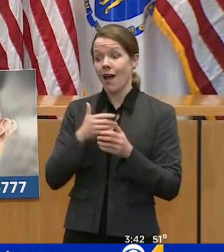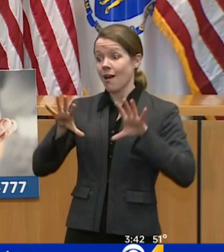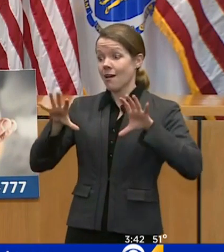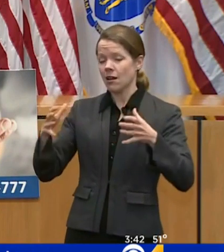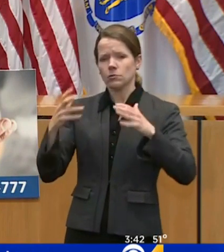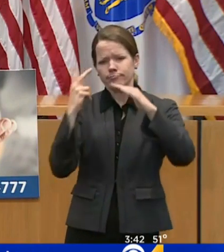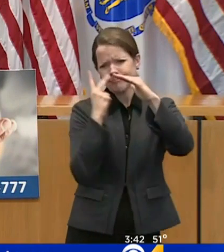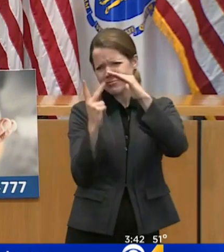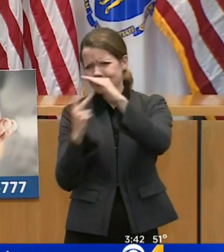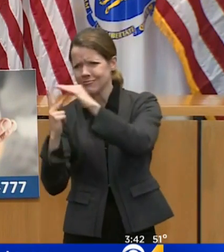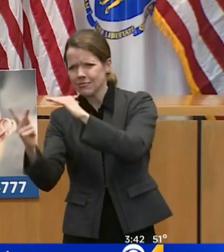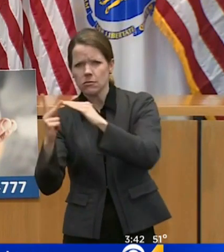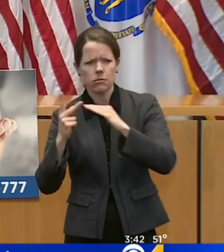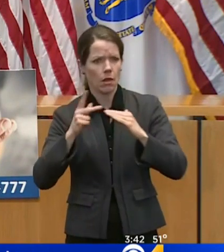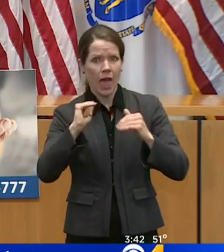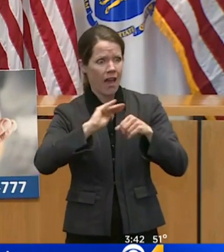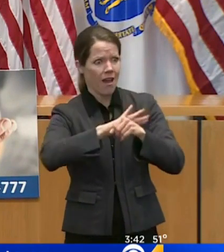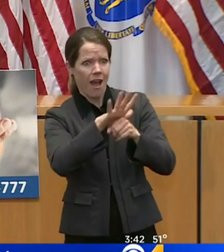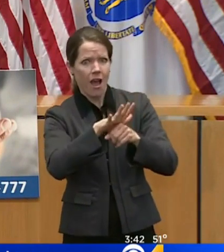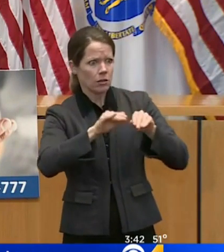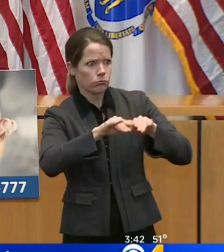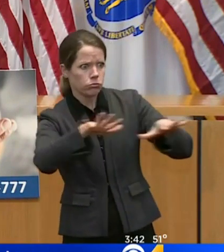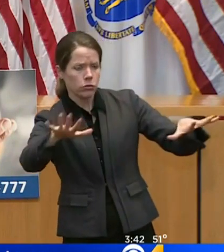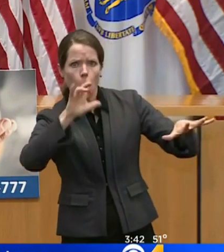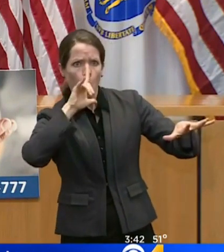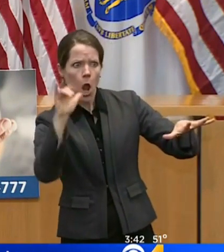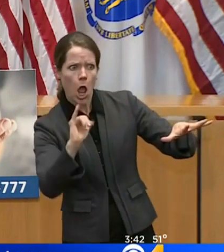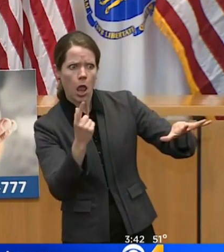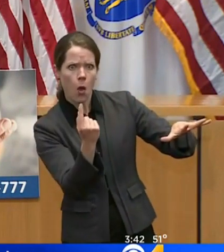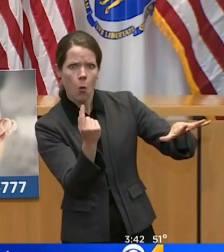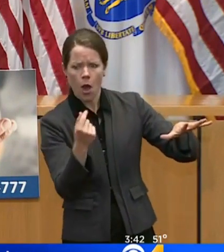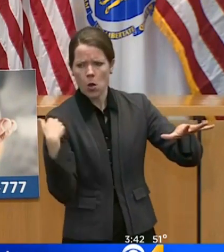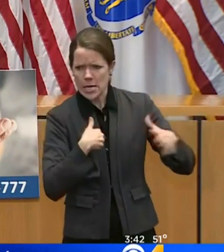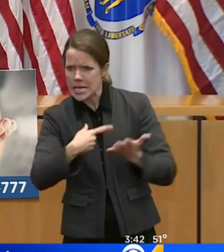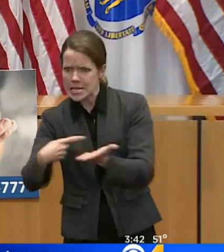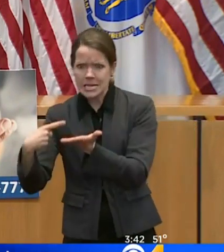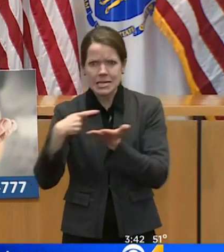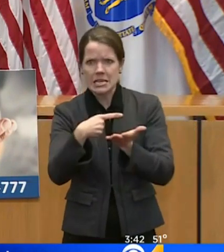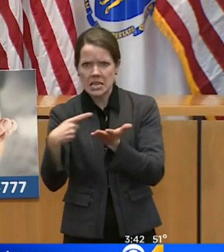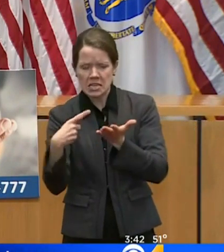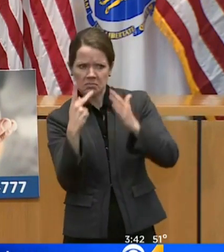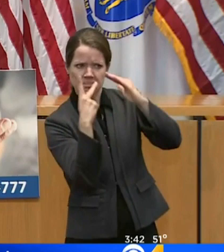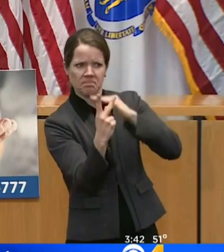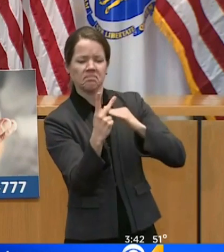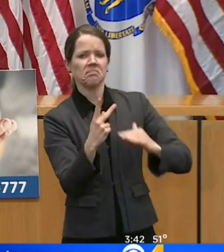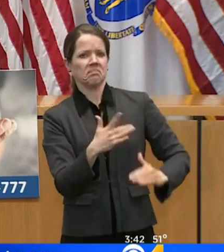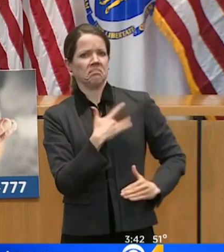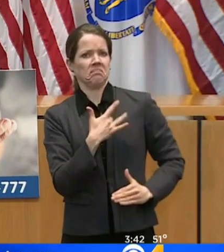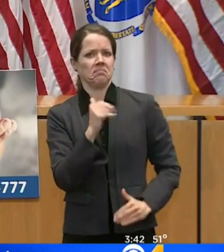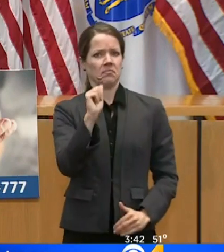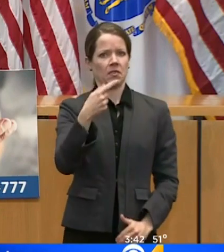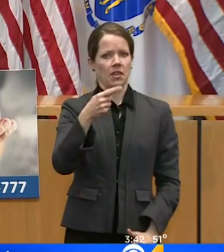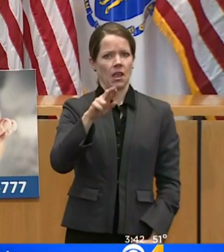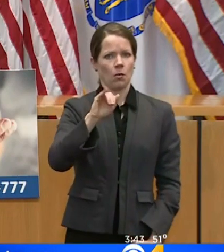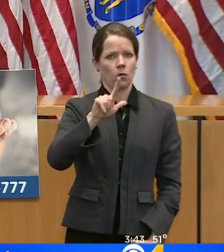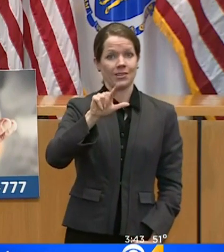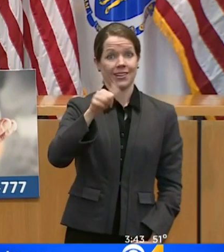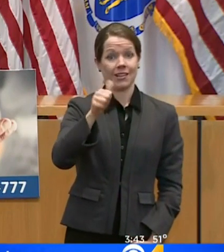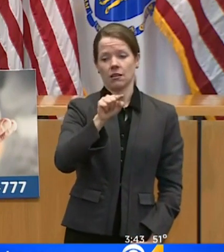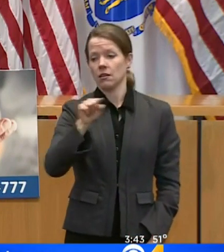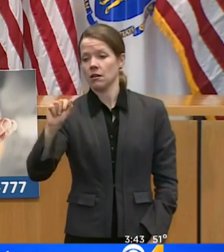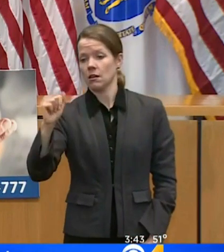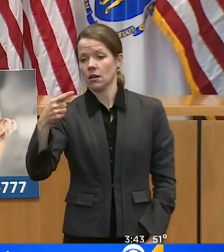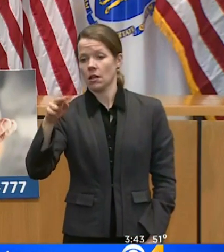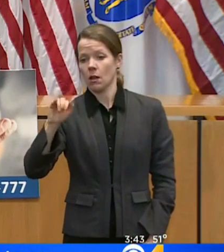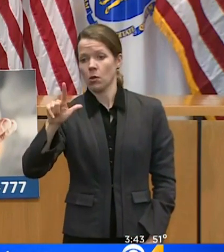committee and public health experts, we expect to see a surge in cases that could potentially peak sometime between April 10th and